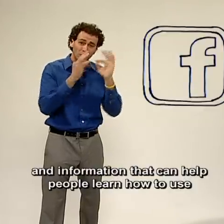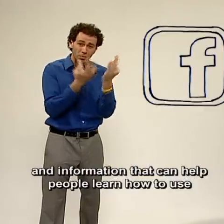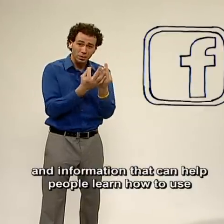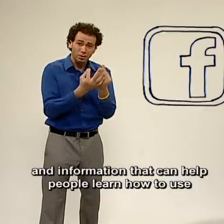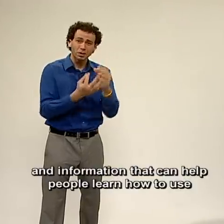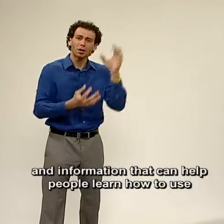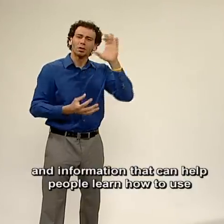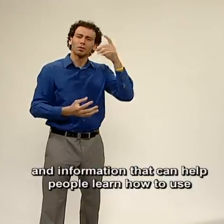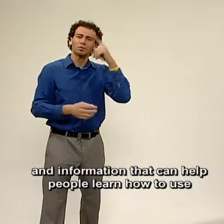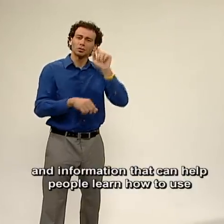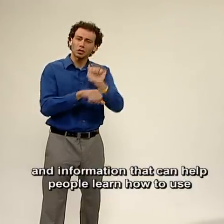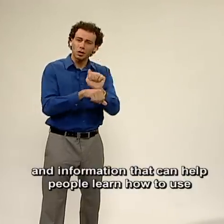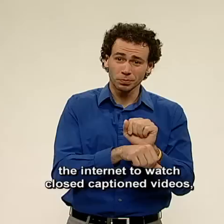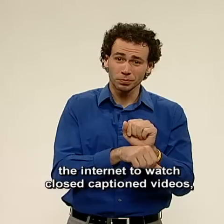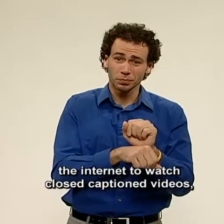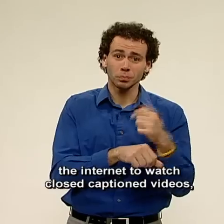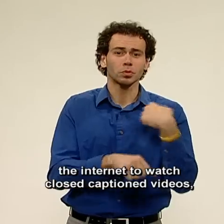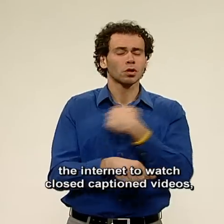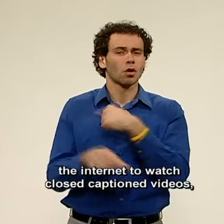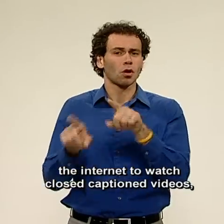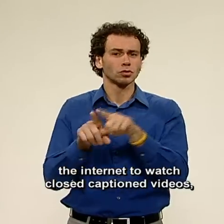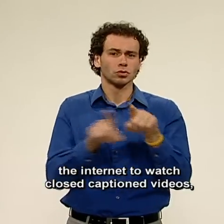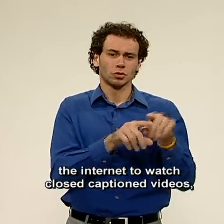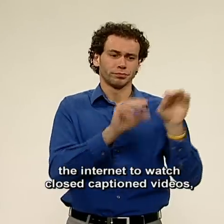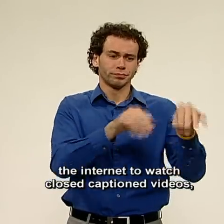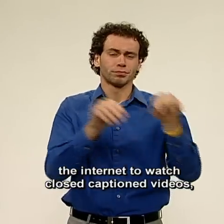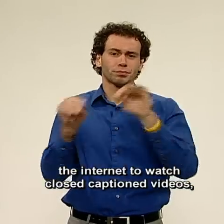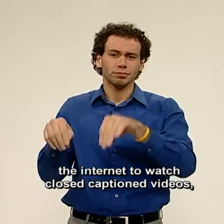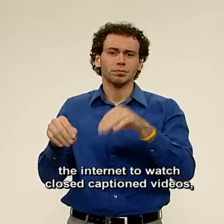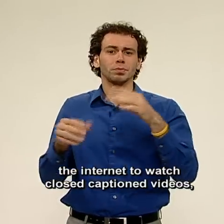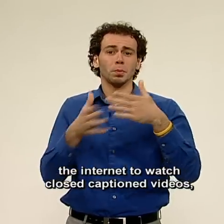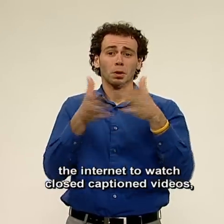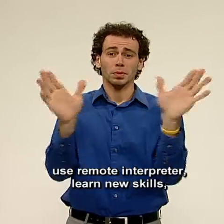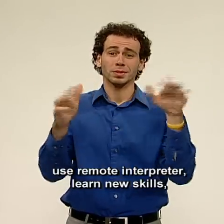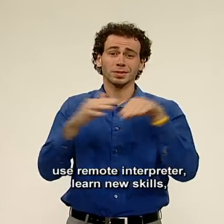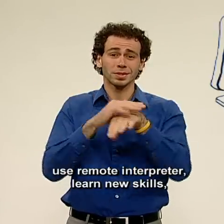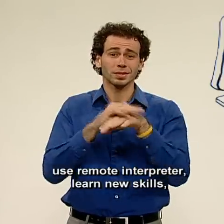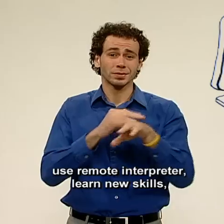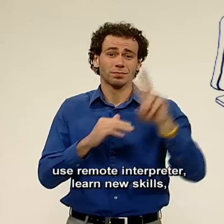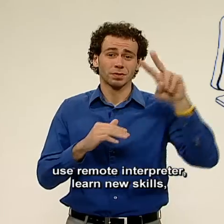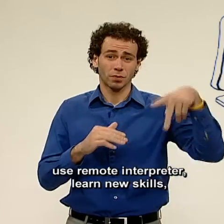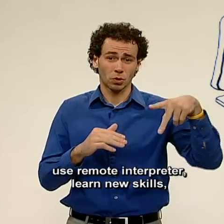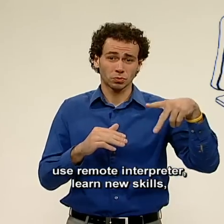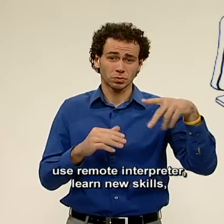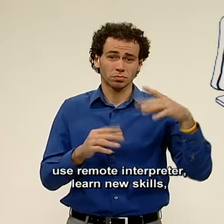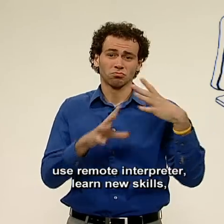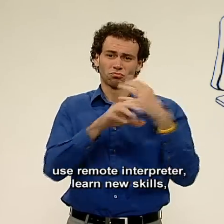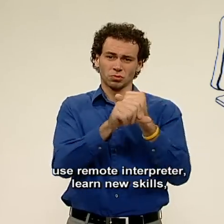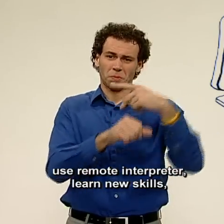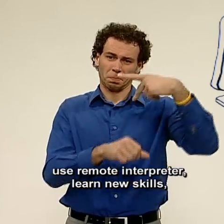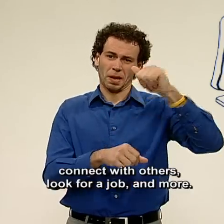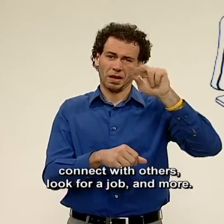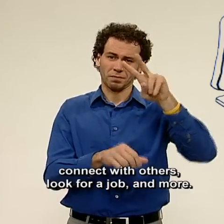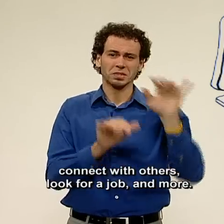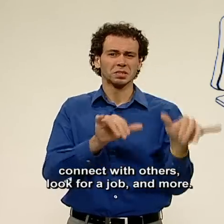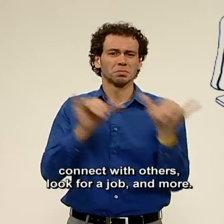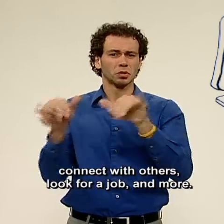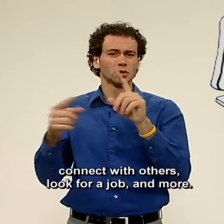to use the internet to watch closed caption videos, use remote interpreters, learn new skills, connect with others,